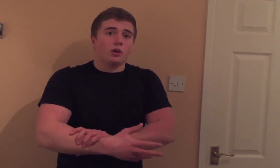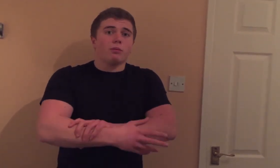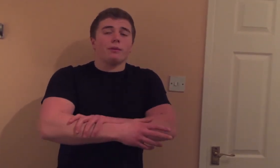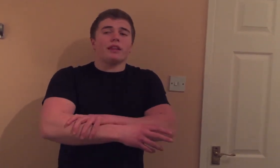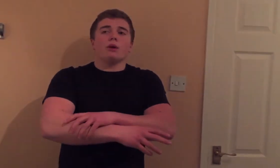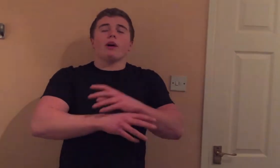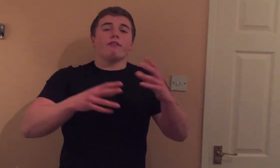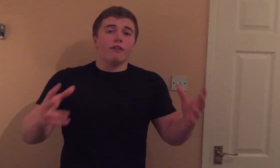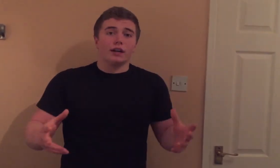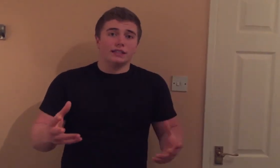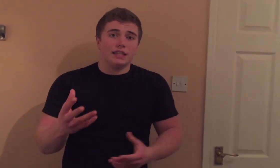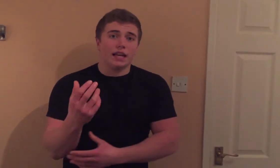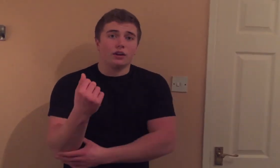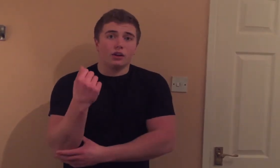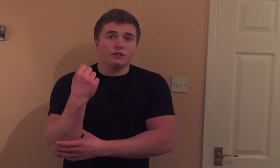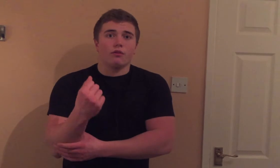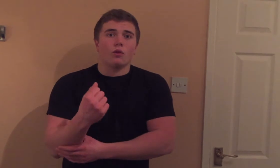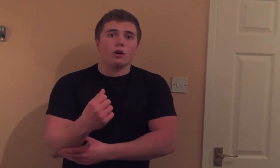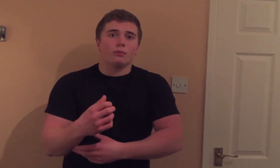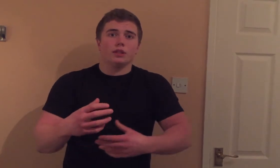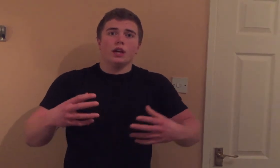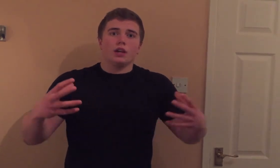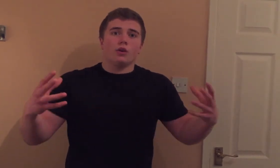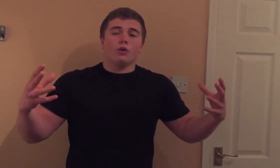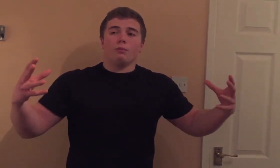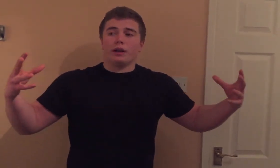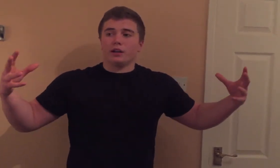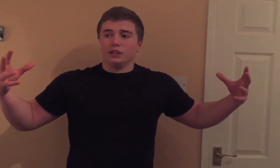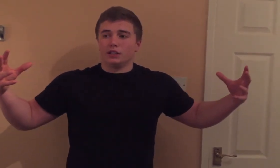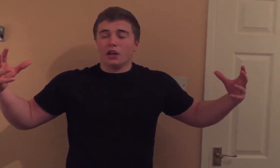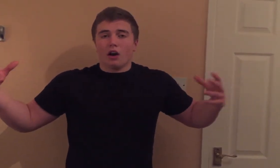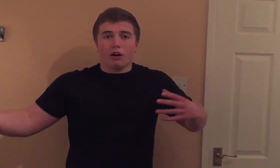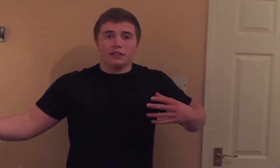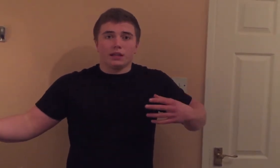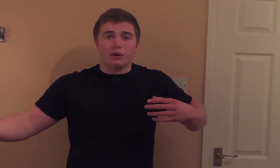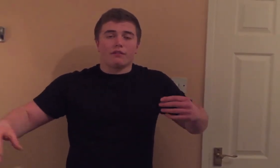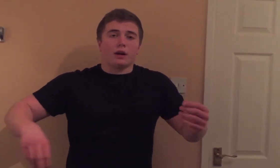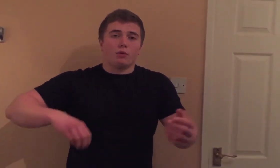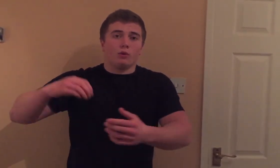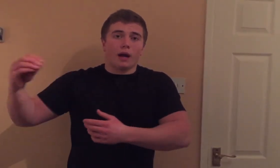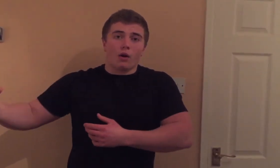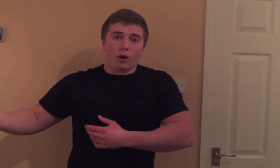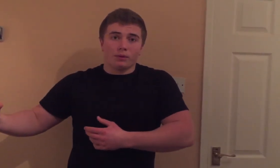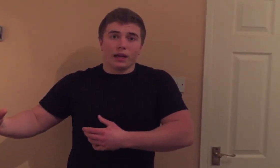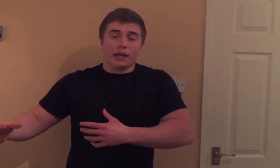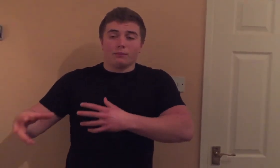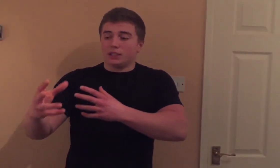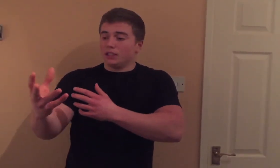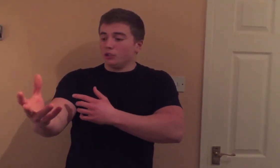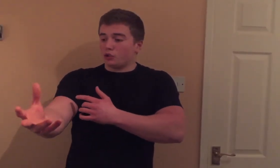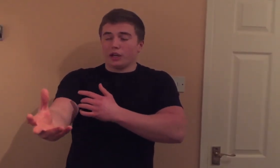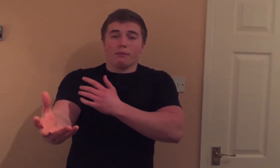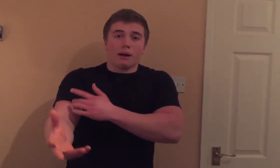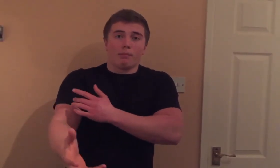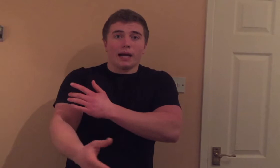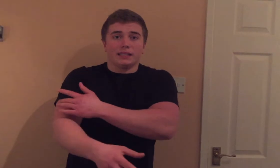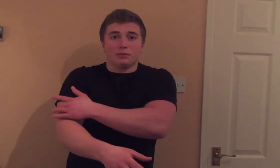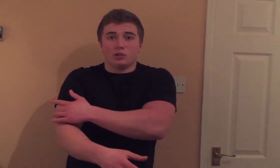Now, you're probably thinking, why the fuck is he taking out his forearms? You know, because obviously, whenever I'm doing my arm day, I'm still training my biceps and